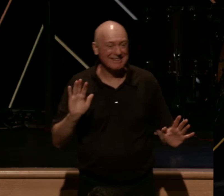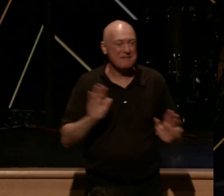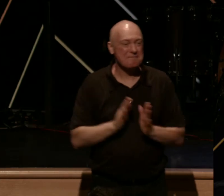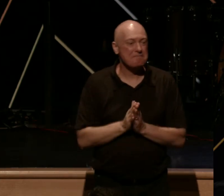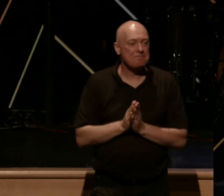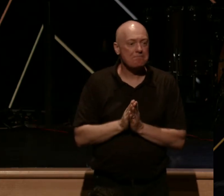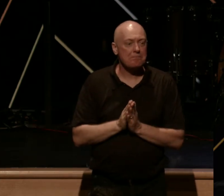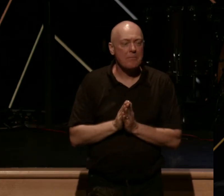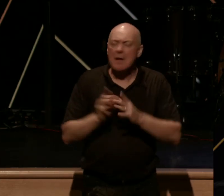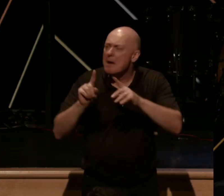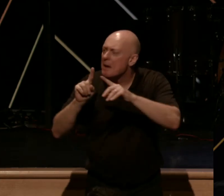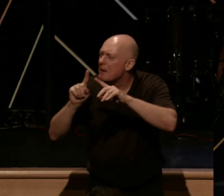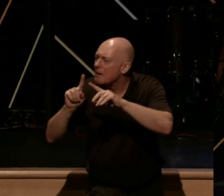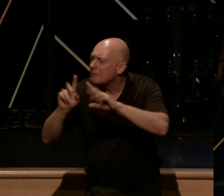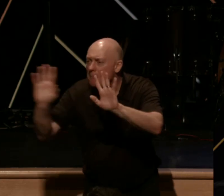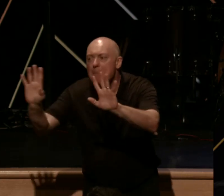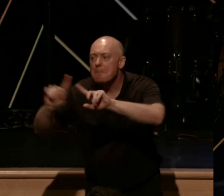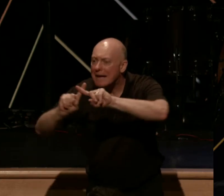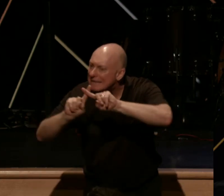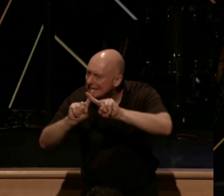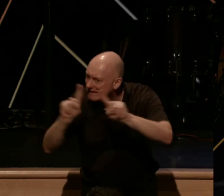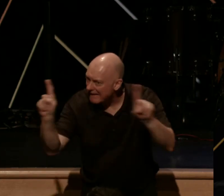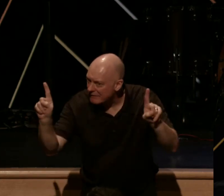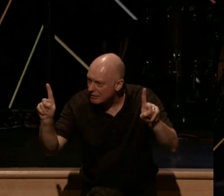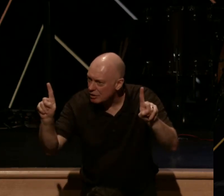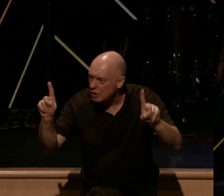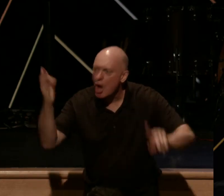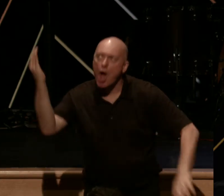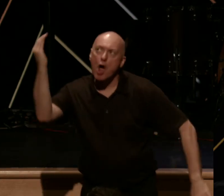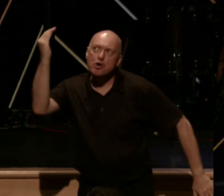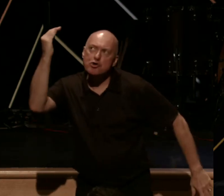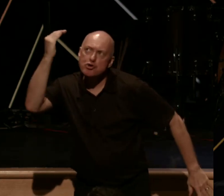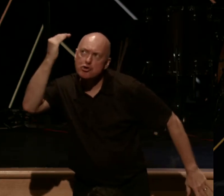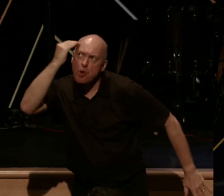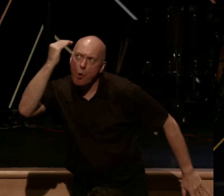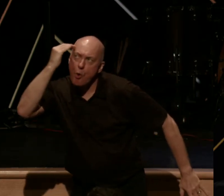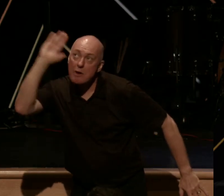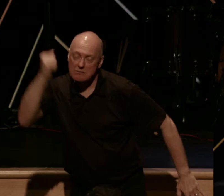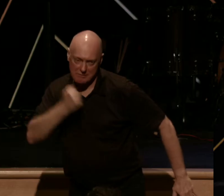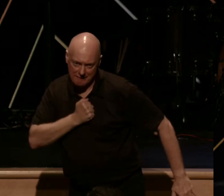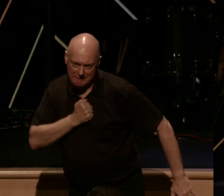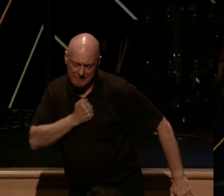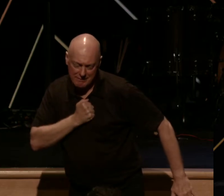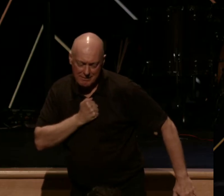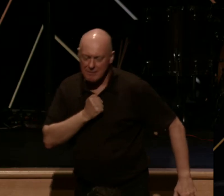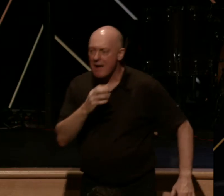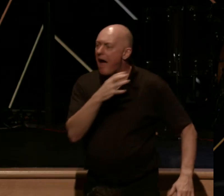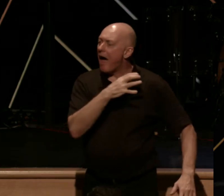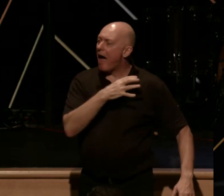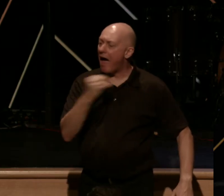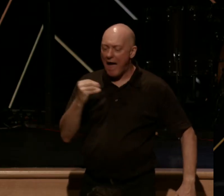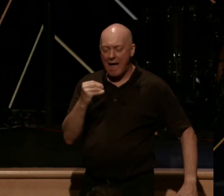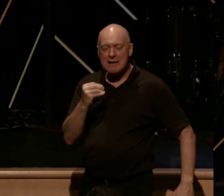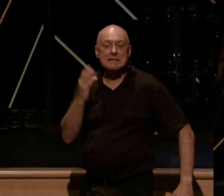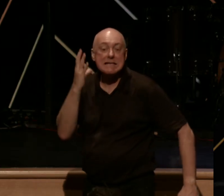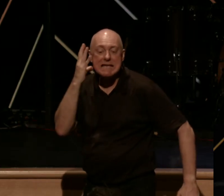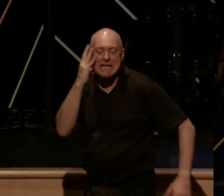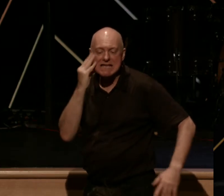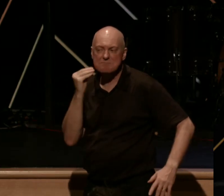But there's a difference between knowing something and then truly experiencing something